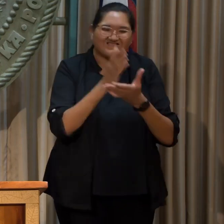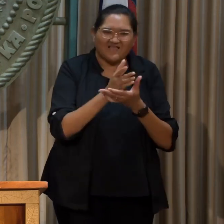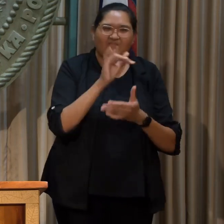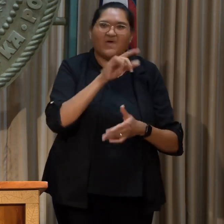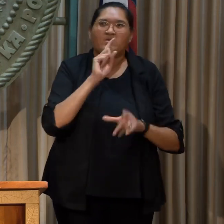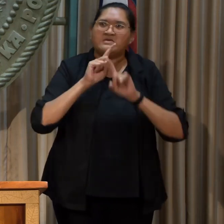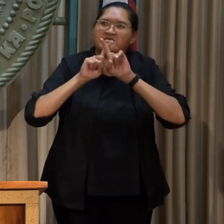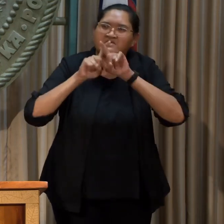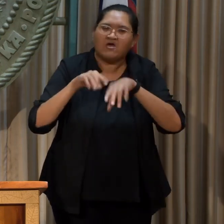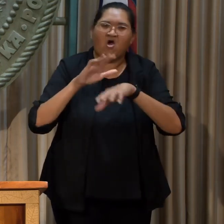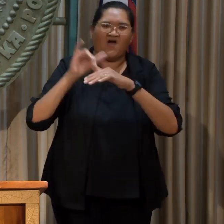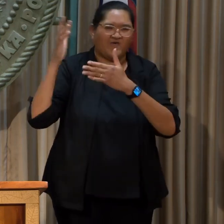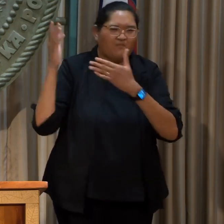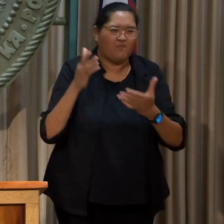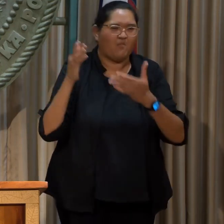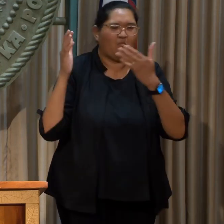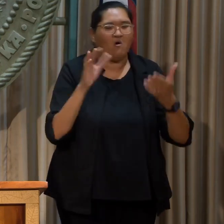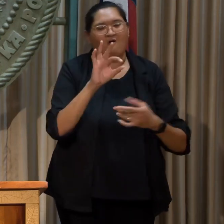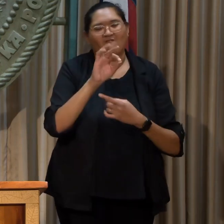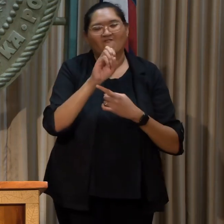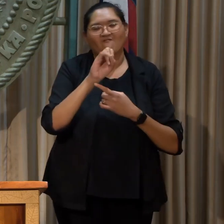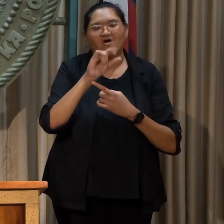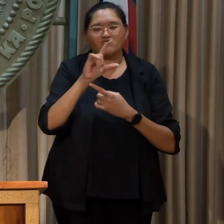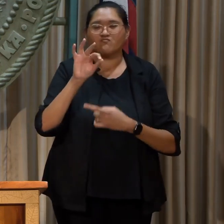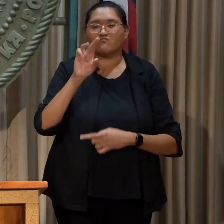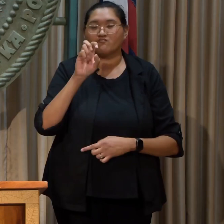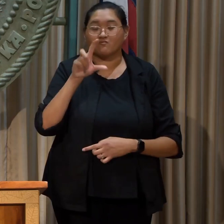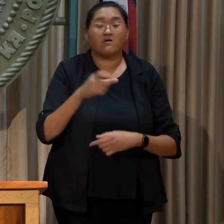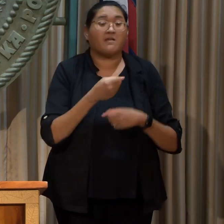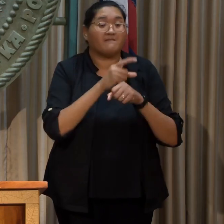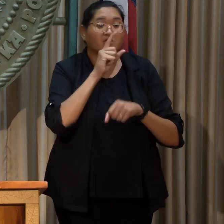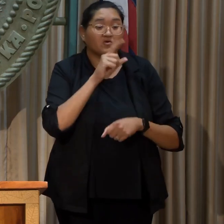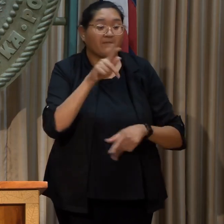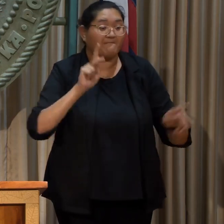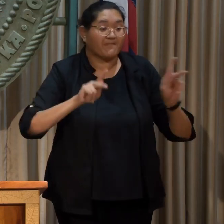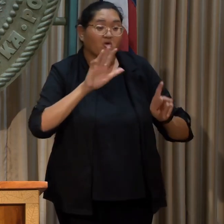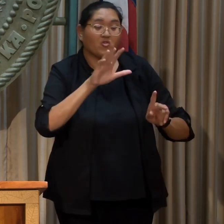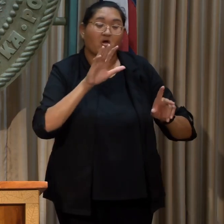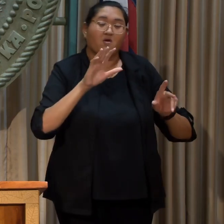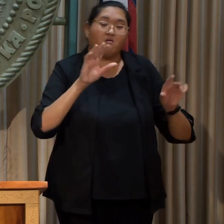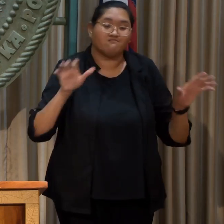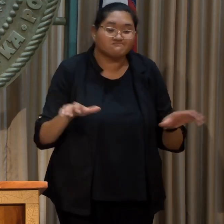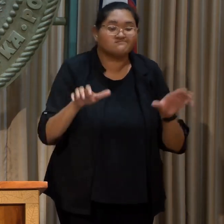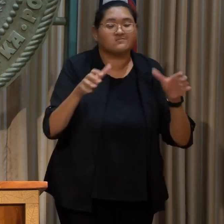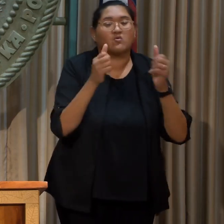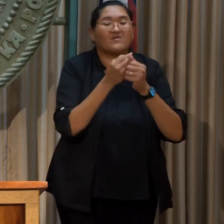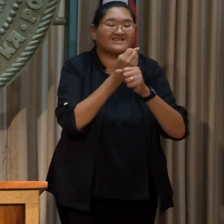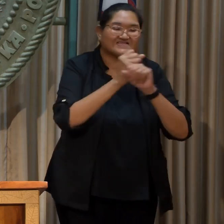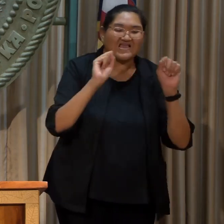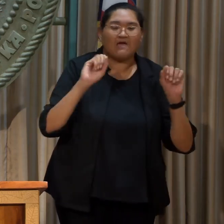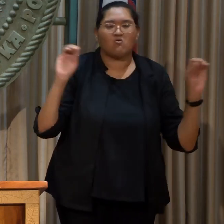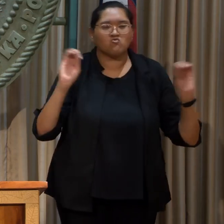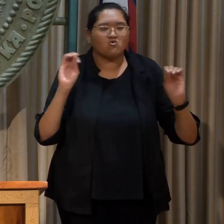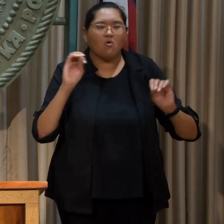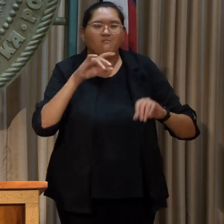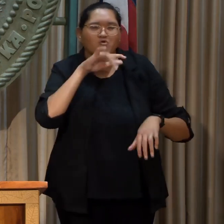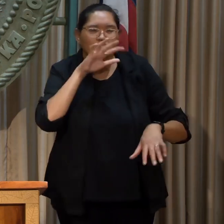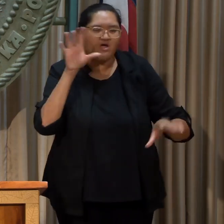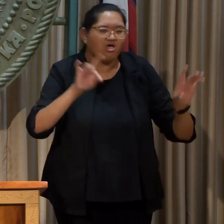dependence on imported fossil fuels and ensure people's mobility with safe and pollution-free choices.